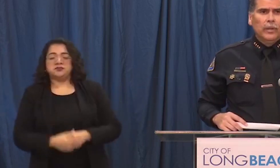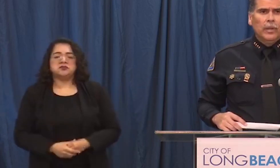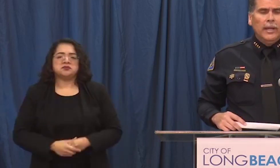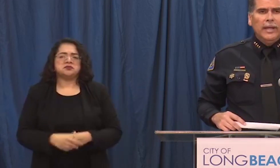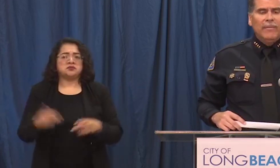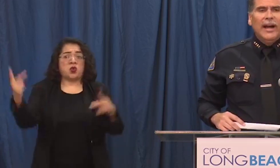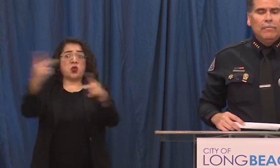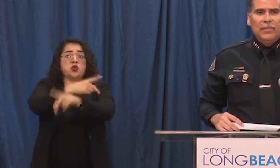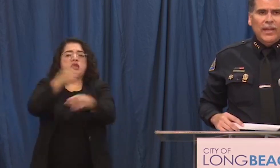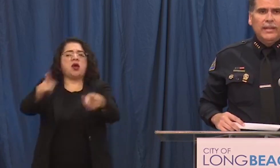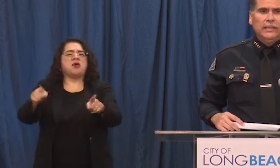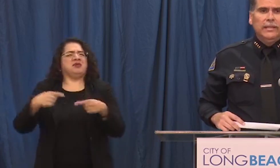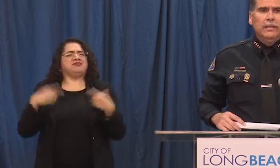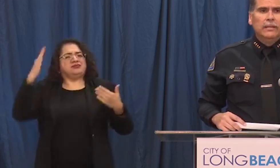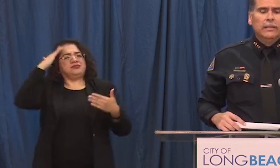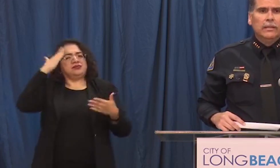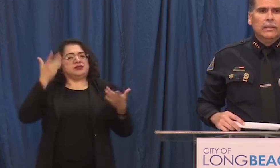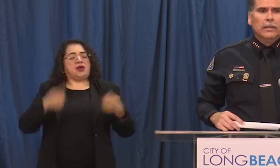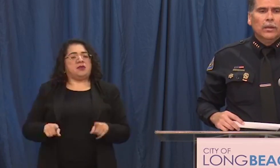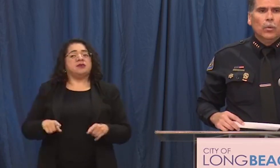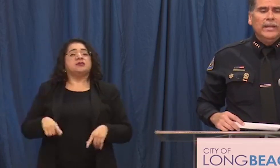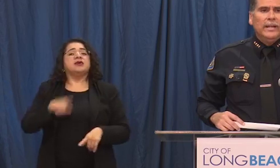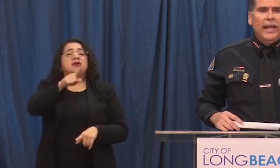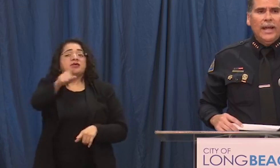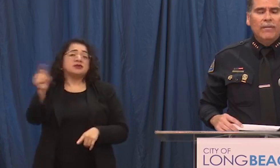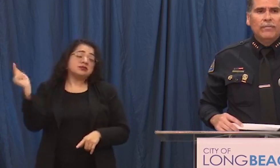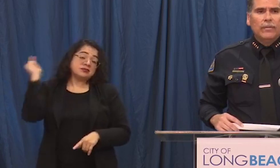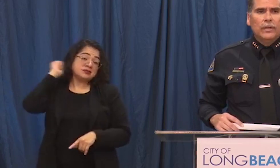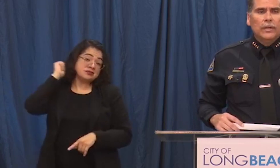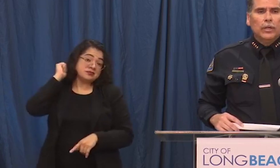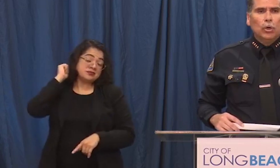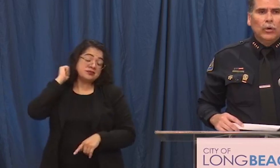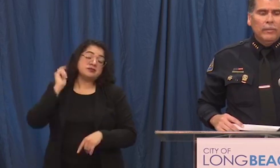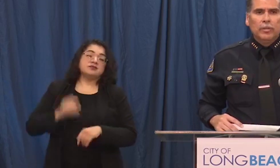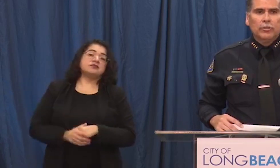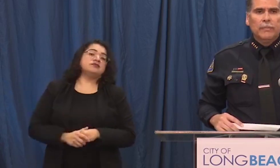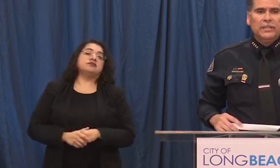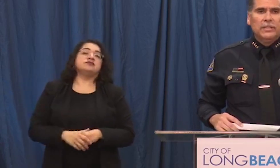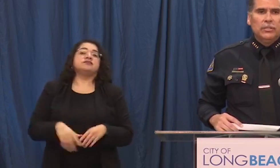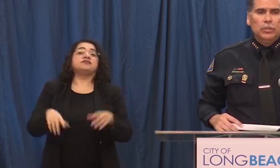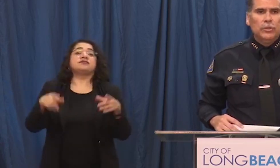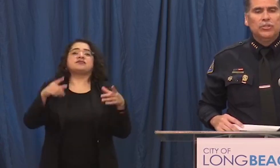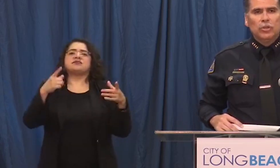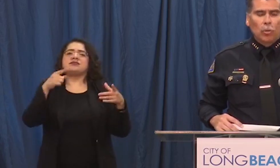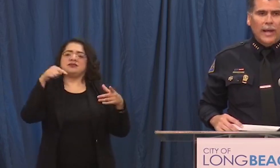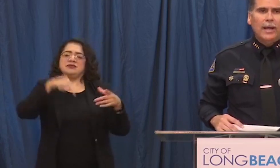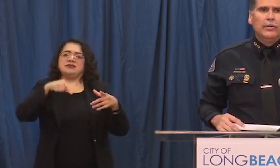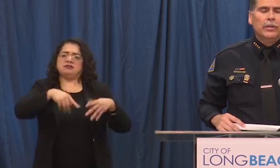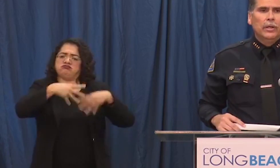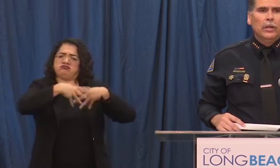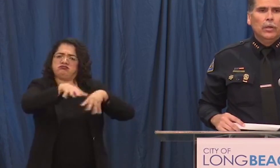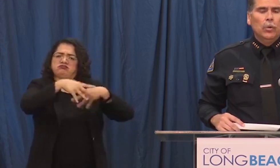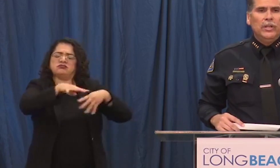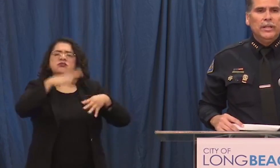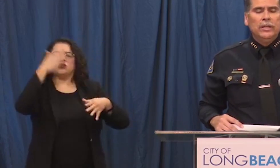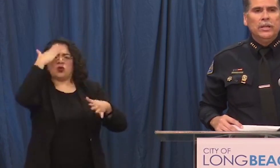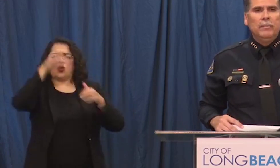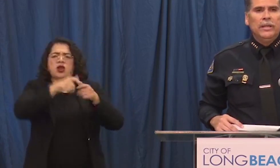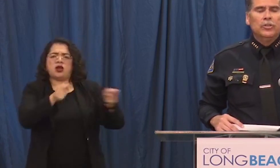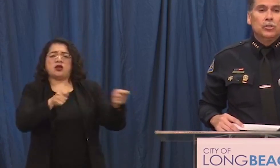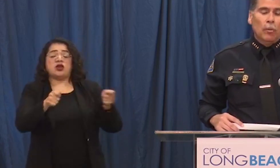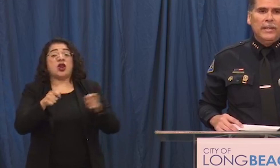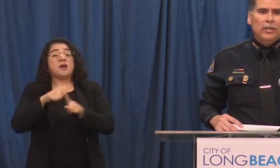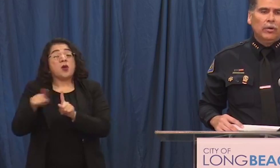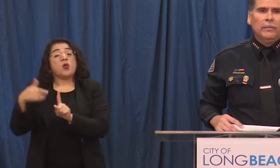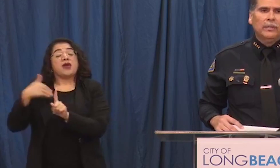if hypothetically we didn't have criminals mixed into this crowd who didn't